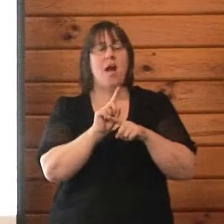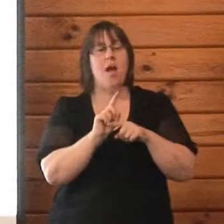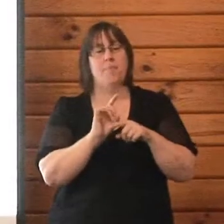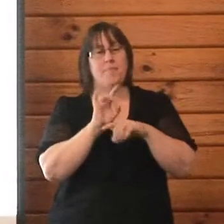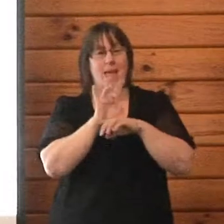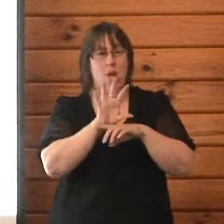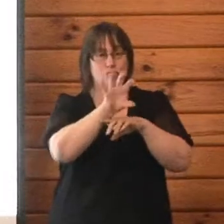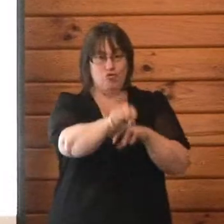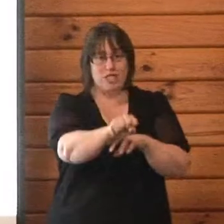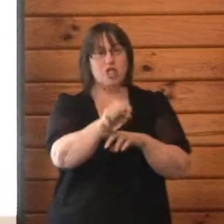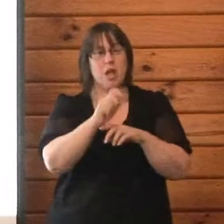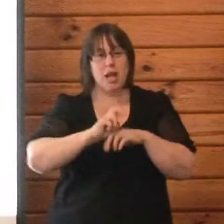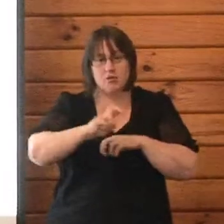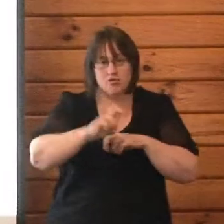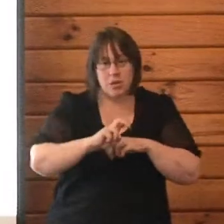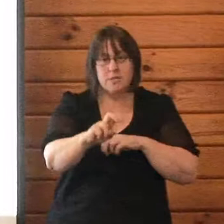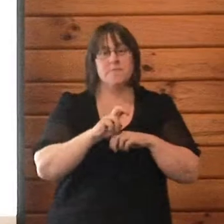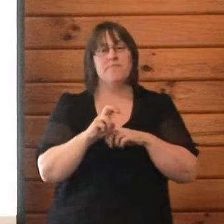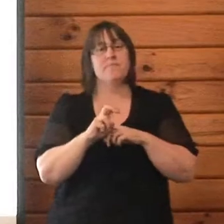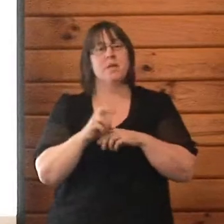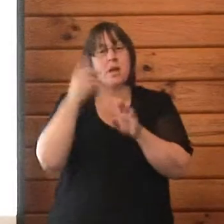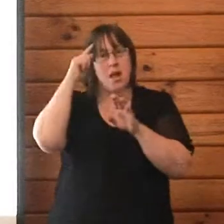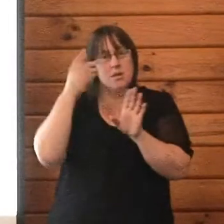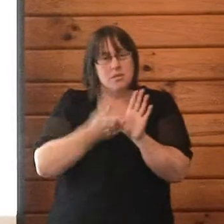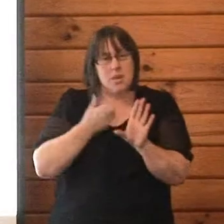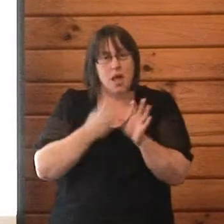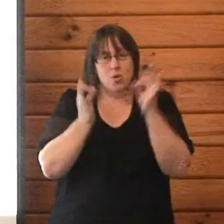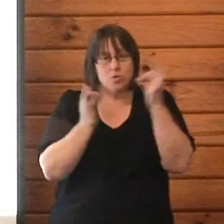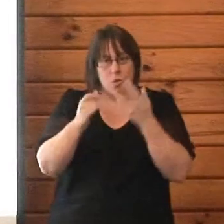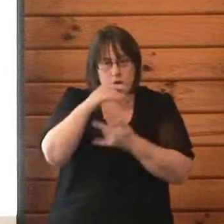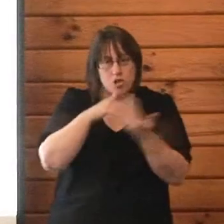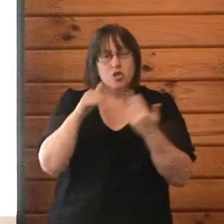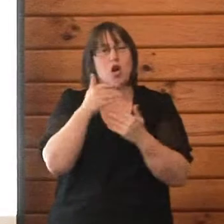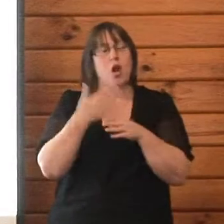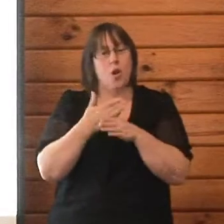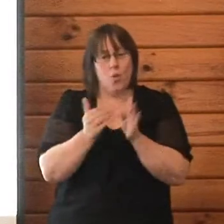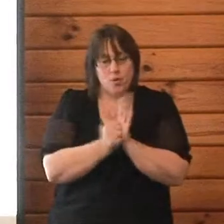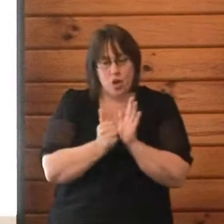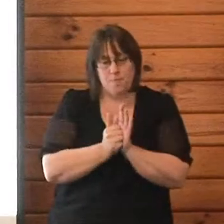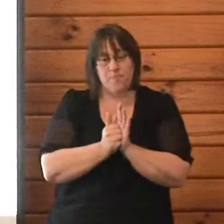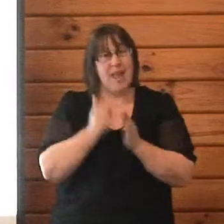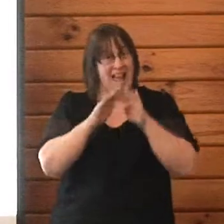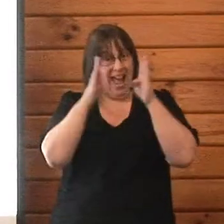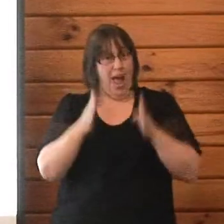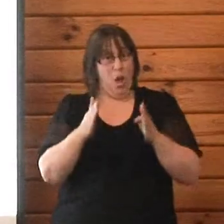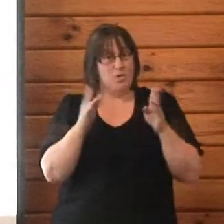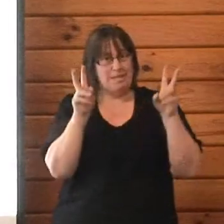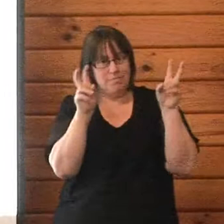psychosocial workshops for workplace and community. We're supporting housing issues, particularly for vulnerable women and